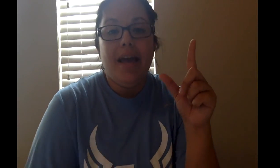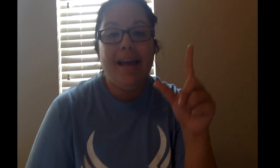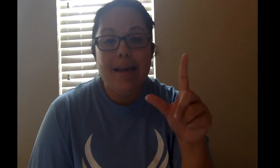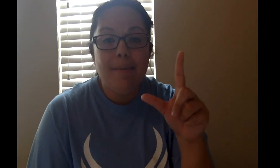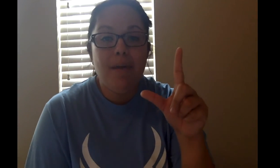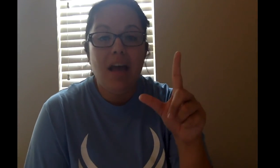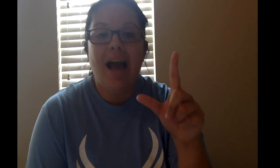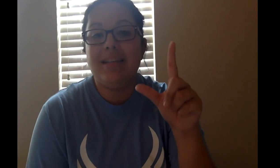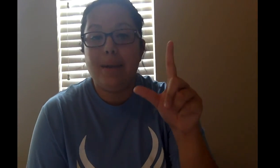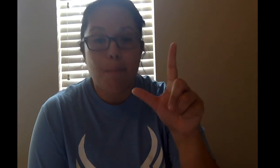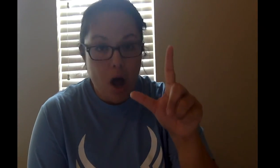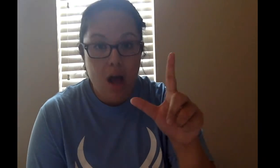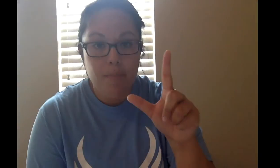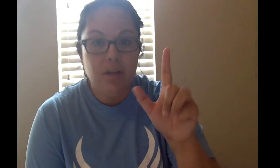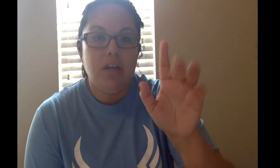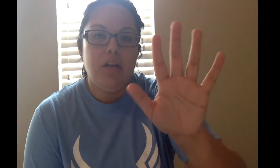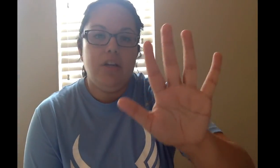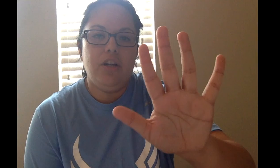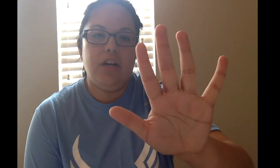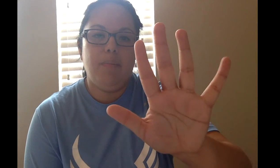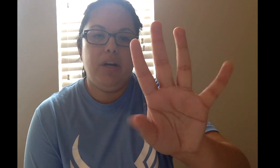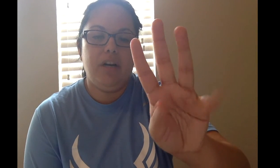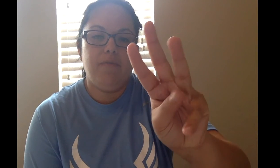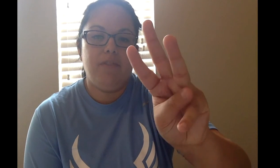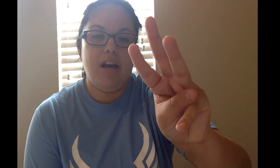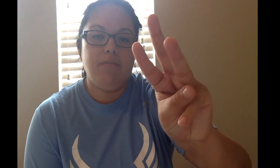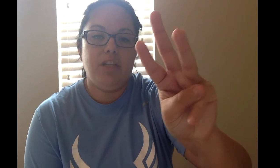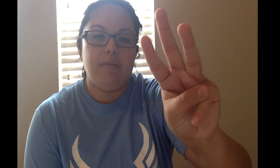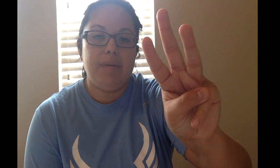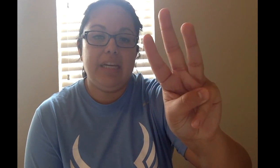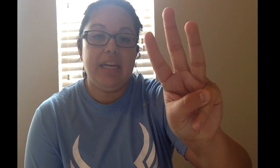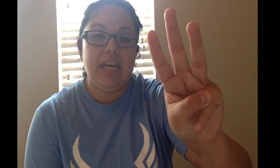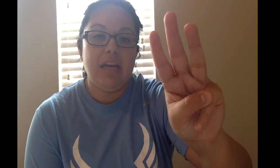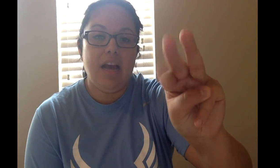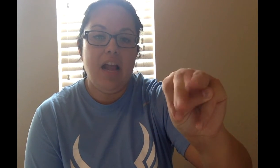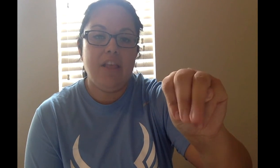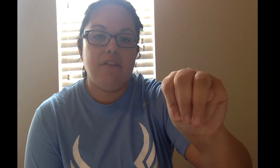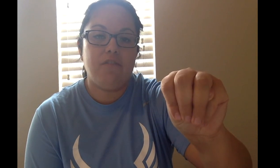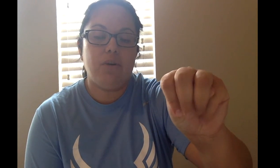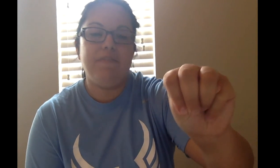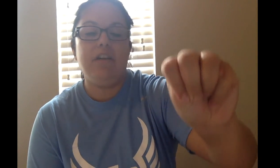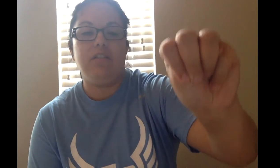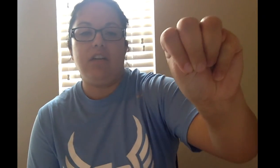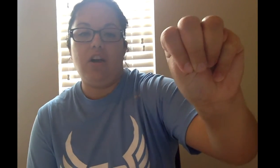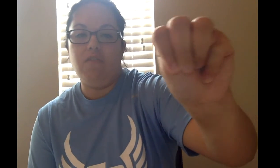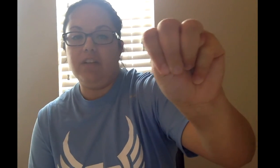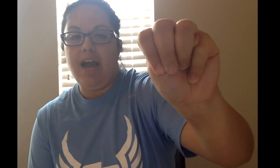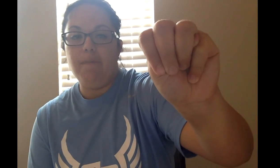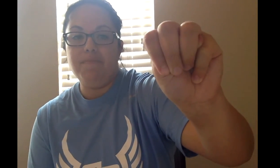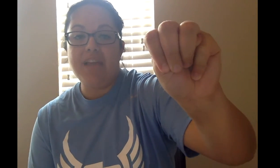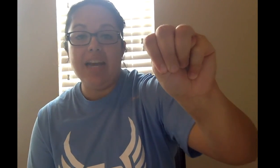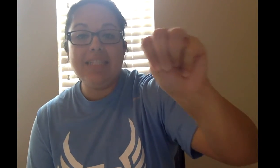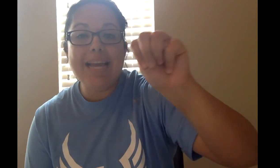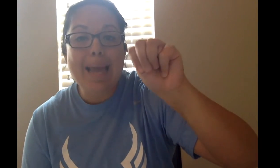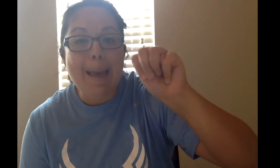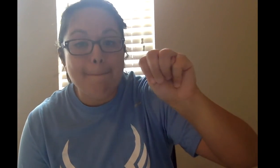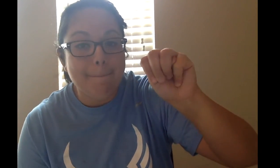M as in mom, you're going to put your thumb to your pinky and your three fingers are going to overlap. That is M